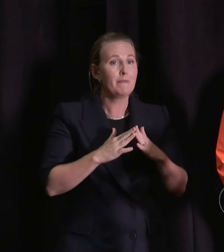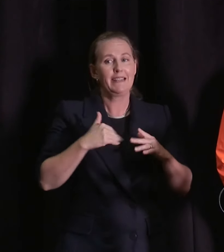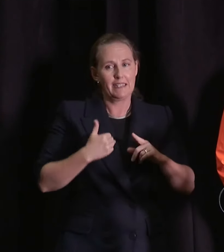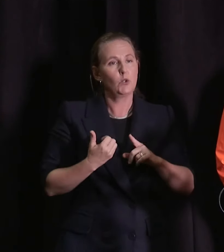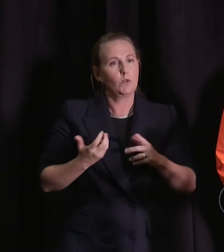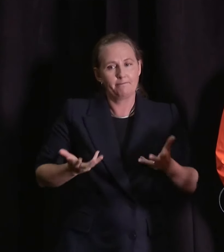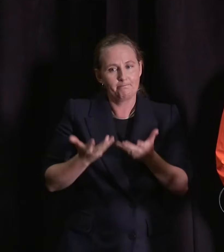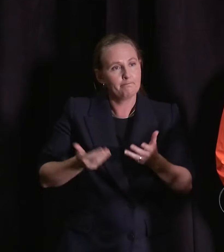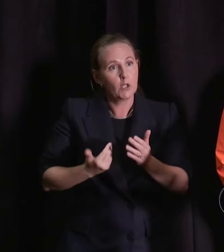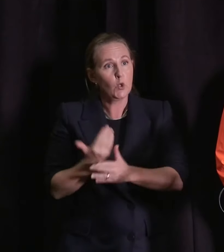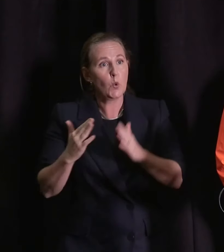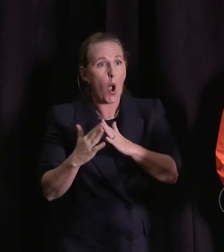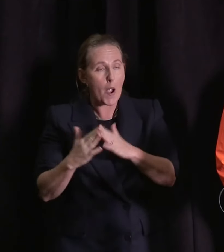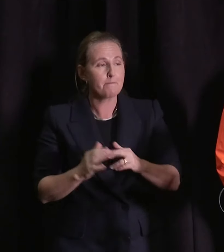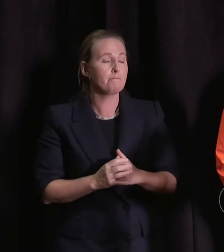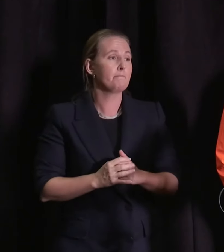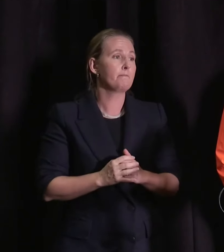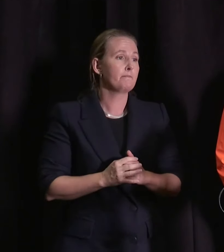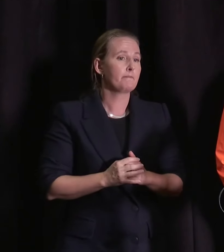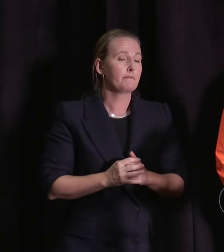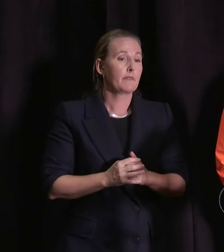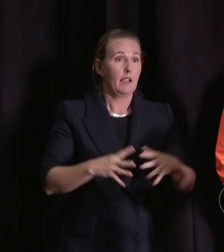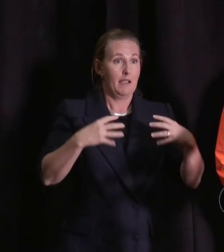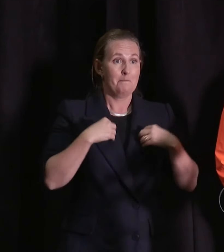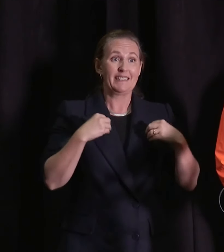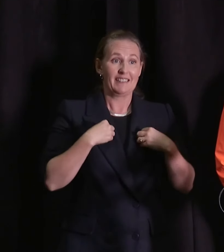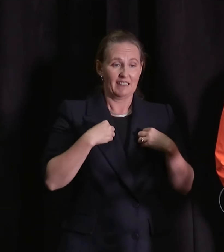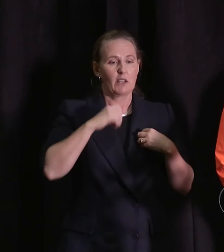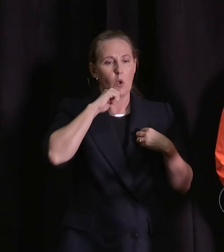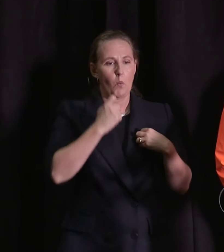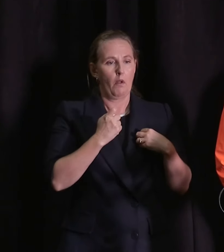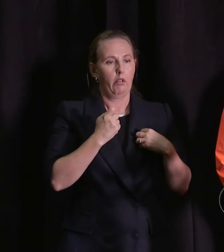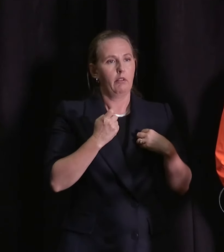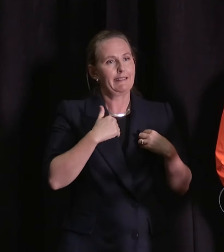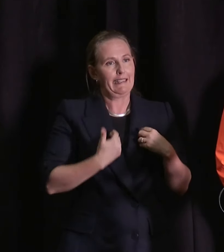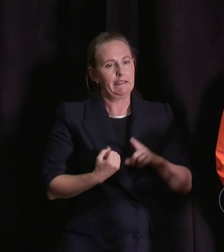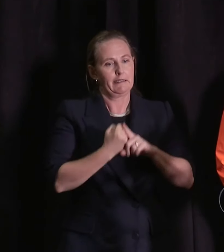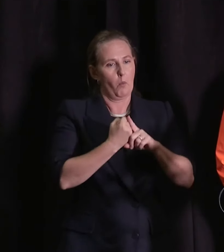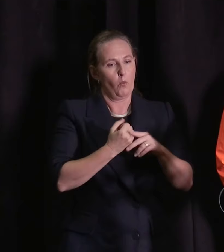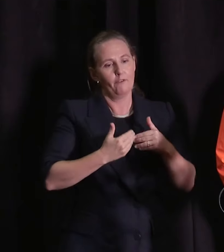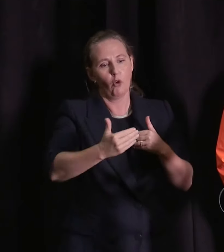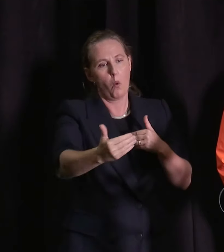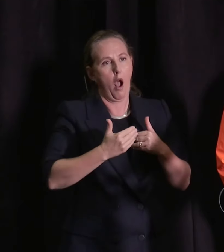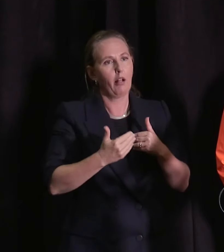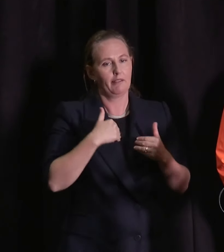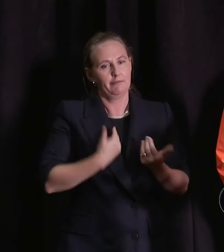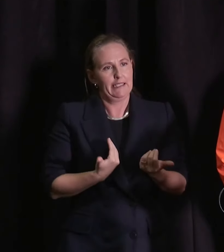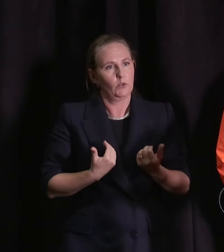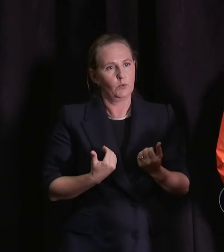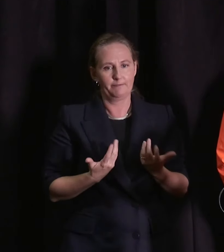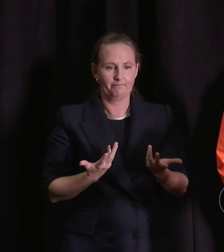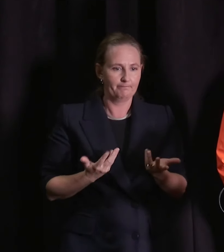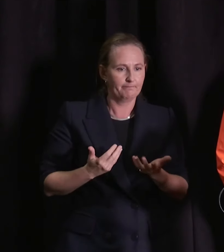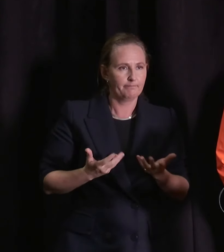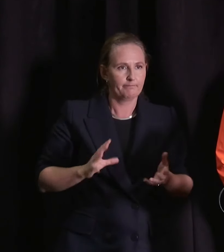that. Businesses will continue to feel the tail of this for some time and we'll need to support them through that as well. We'll work